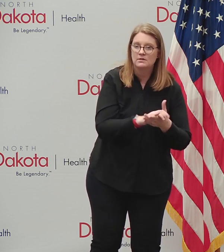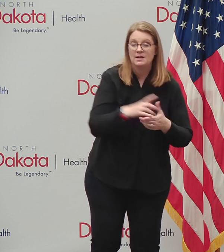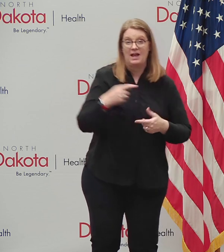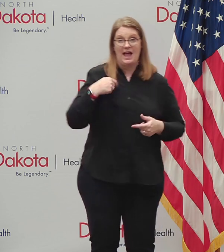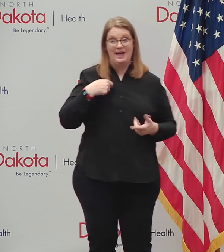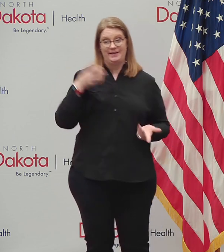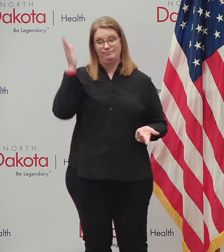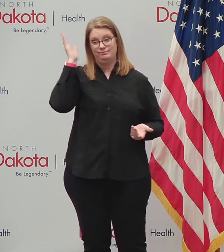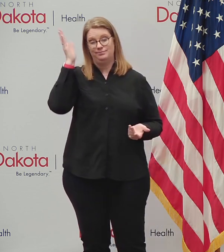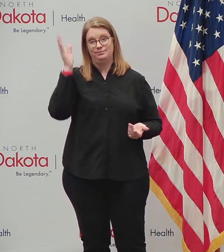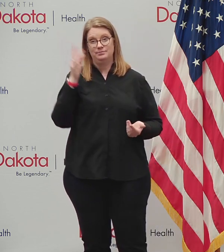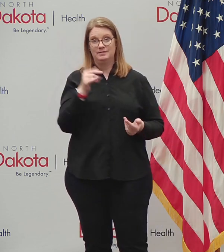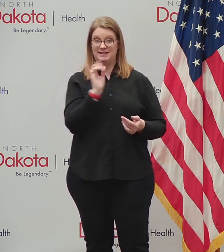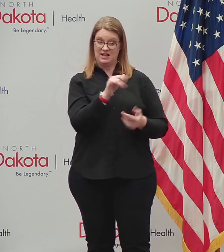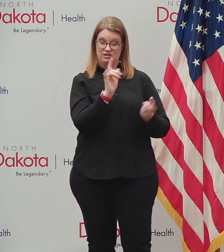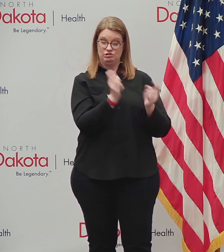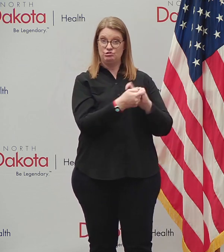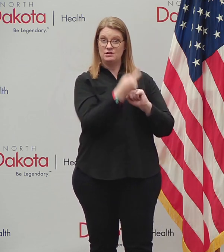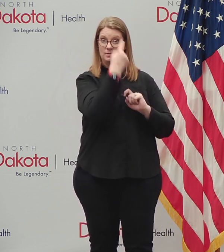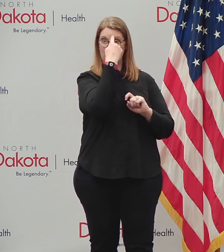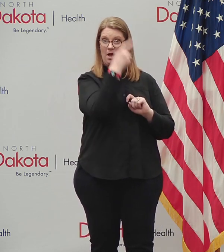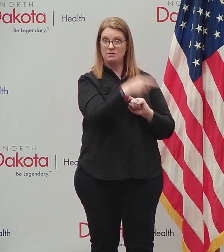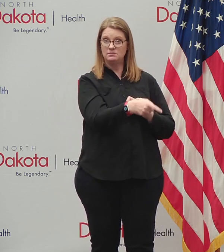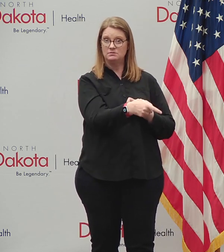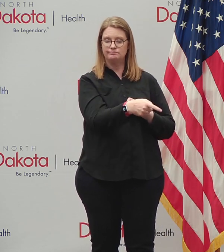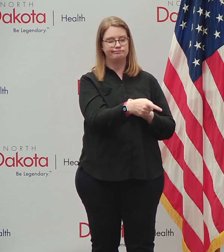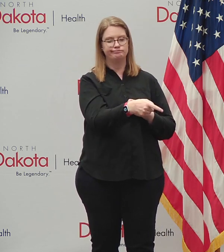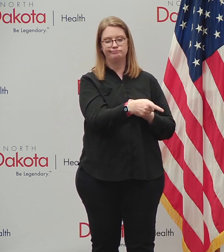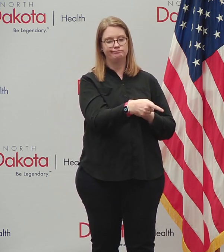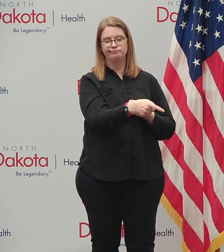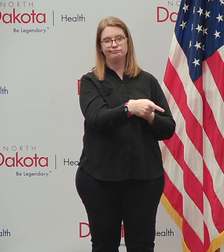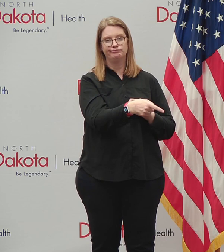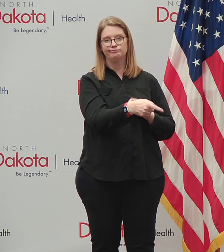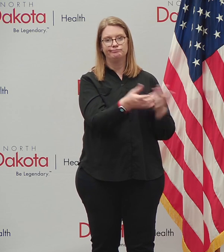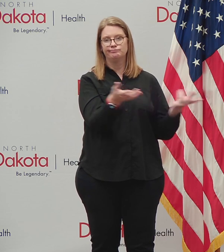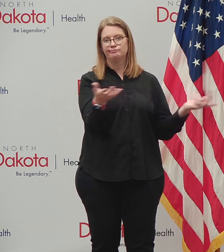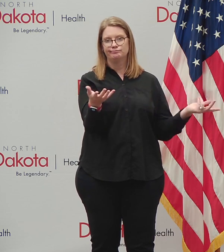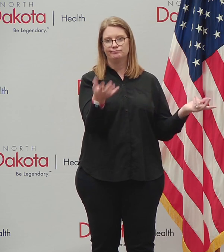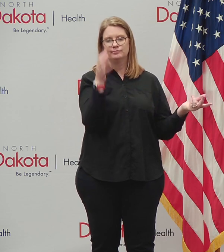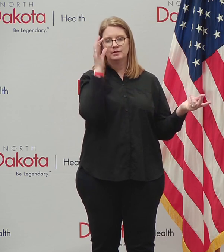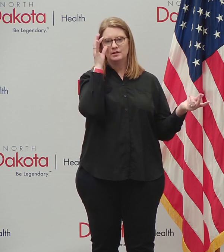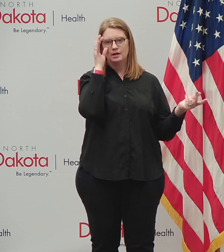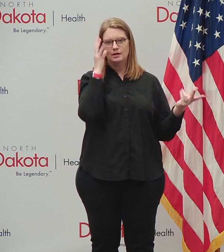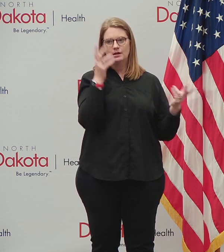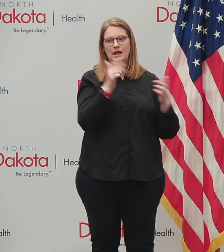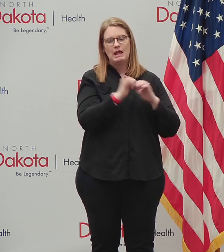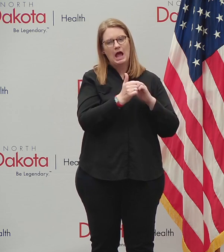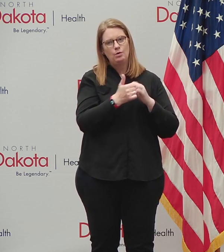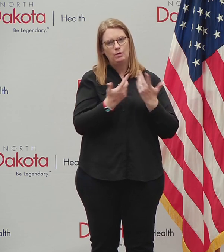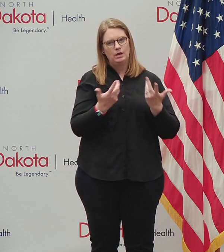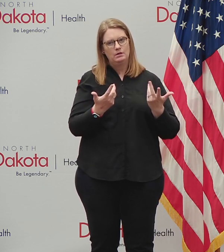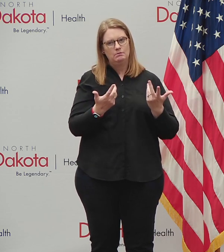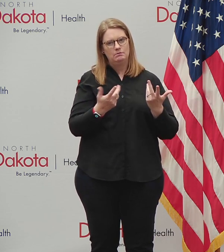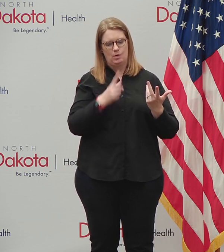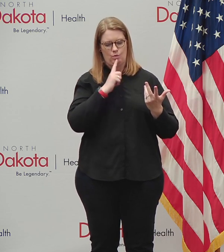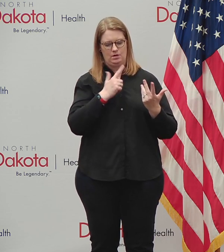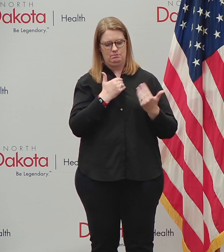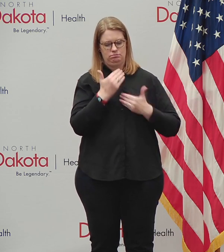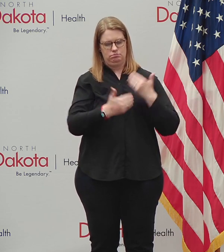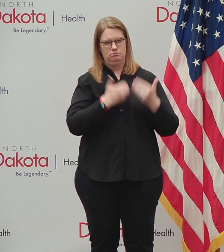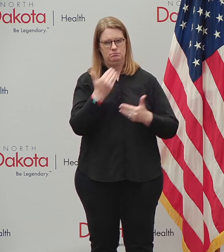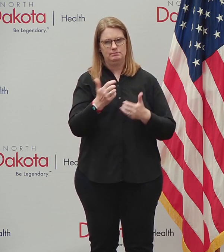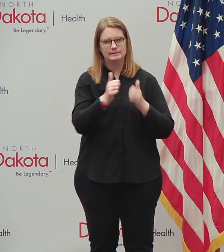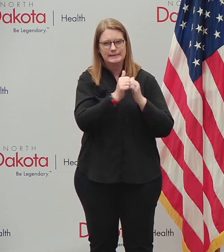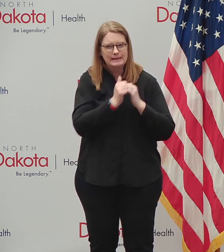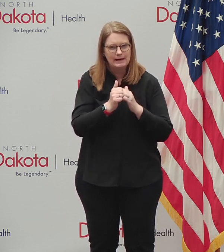podium, probably is not going to change their mind. So then that creates part of the operating environment we're in and then how do you, how do we, how do we move, how do we move forward together,